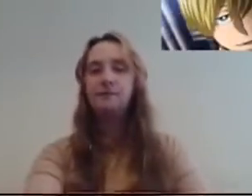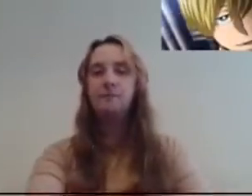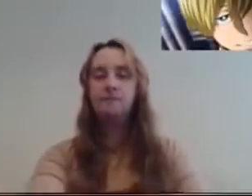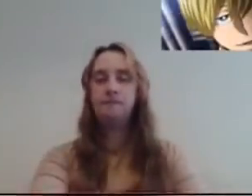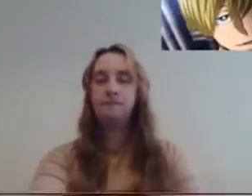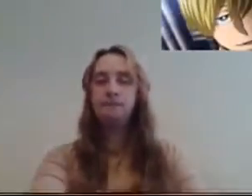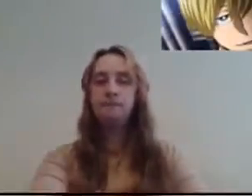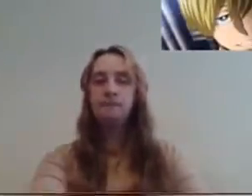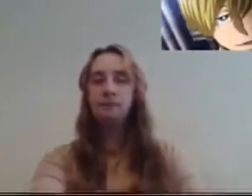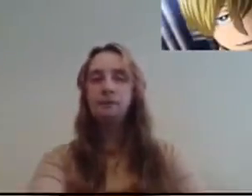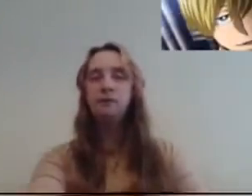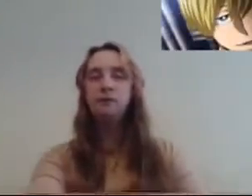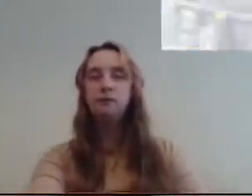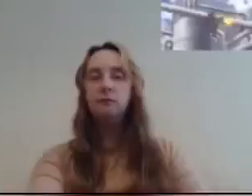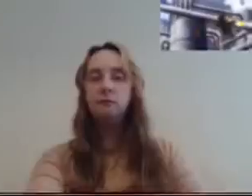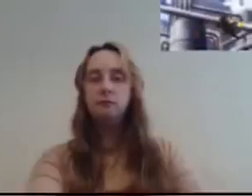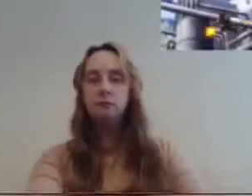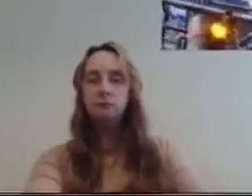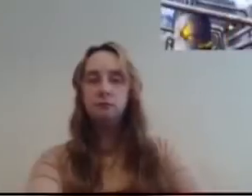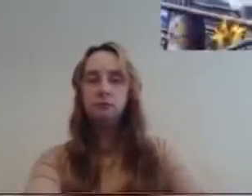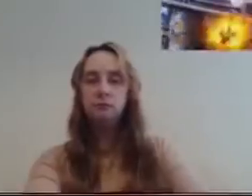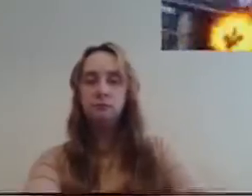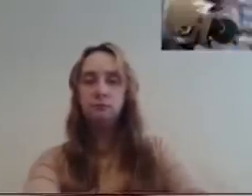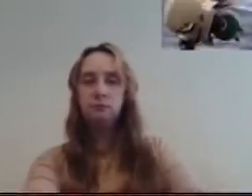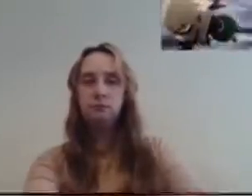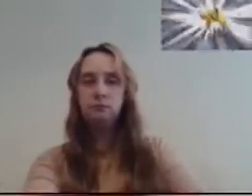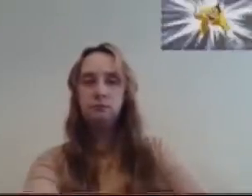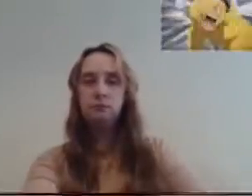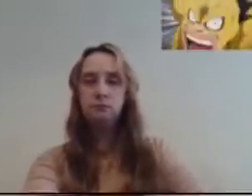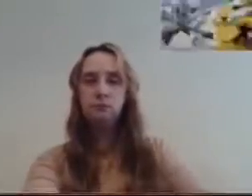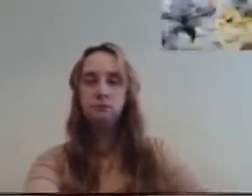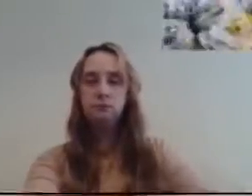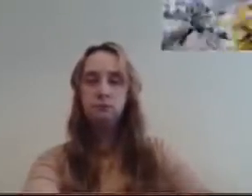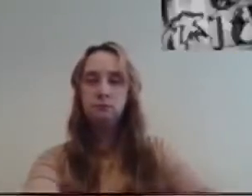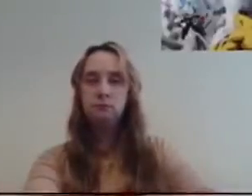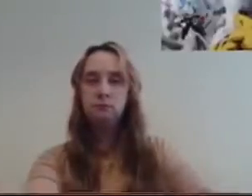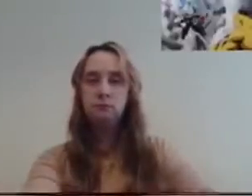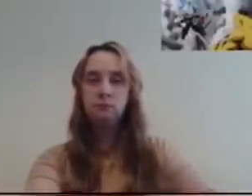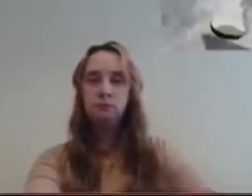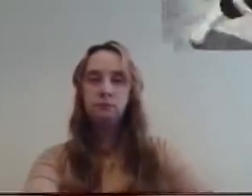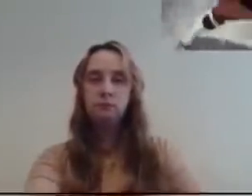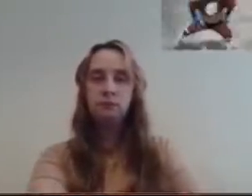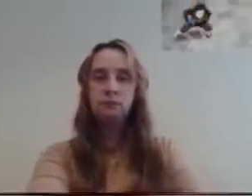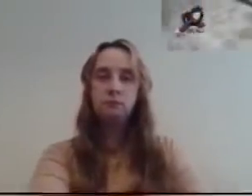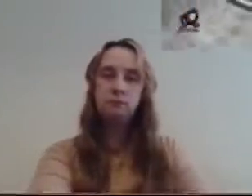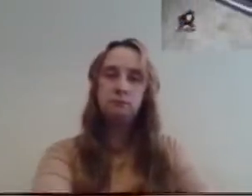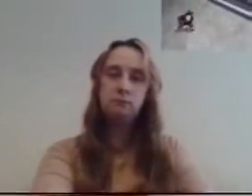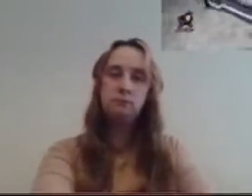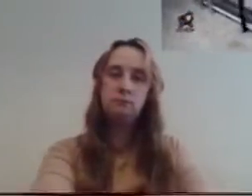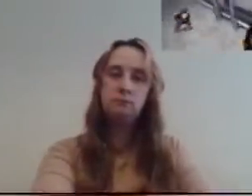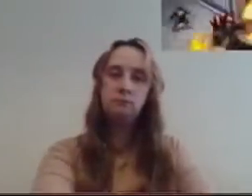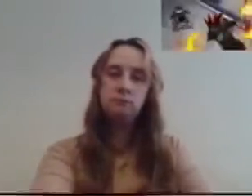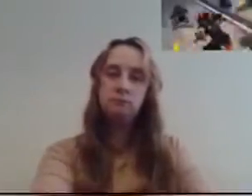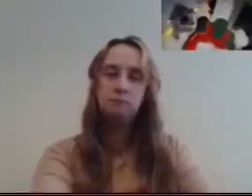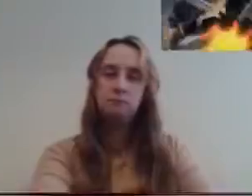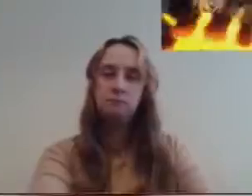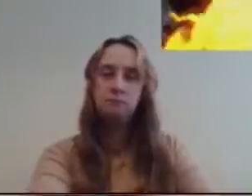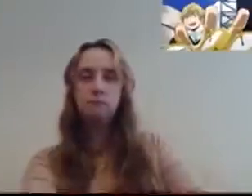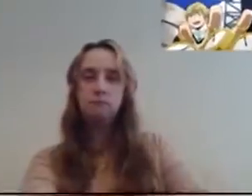wiser might choose a different route. After all, Bakugo was only successful because he was backed up by his other three teams. Be